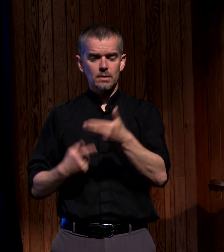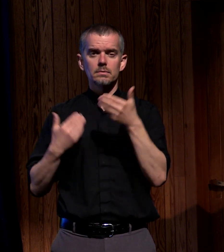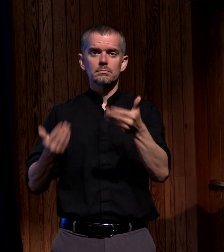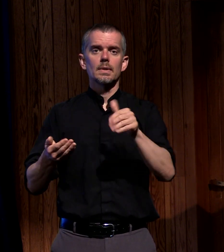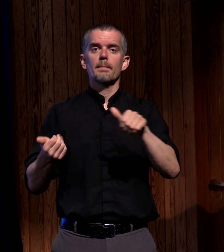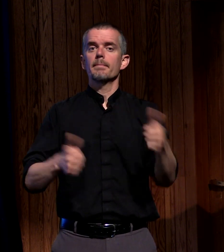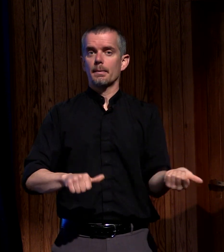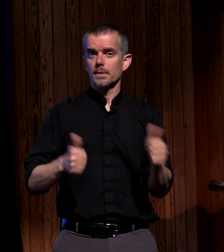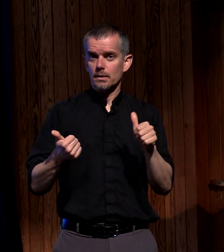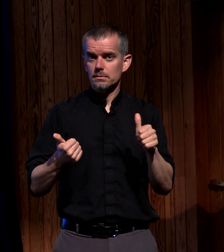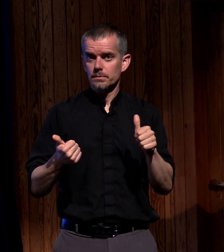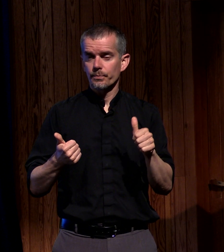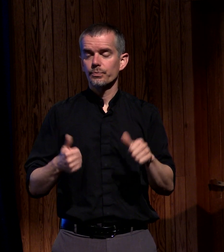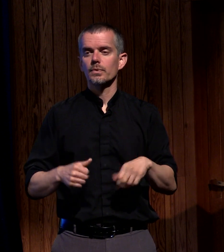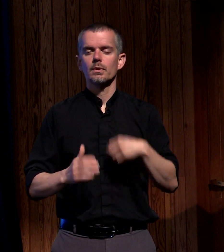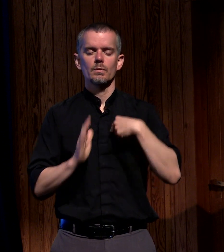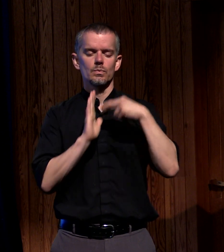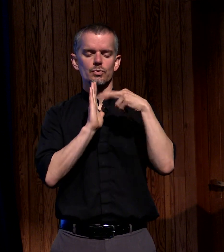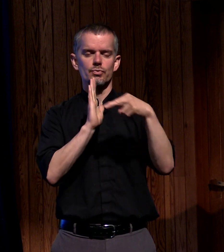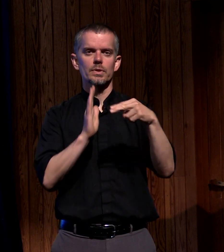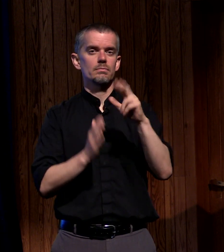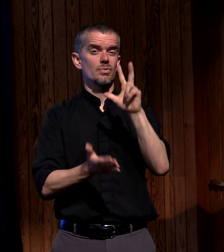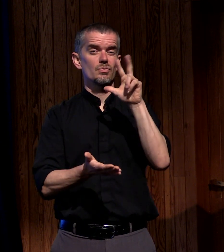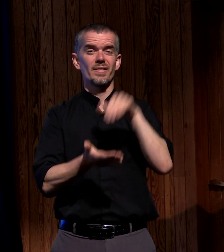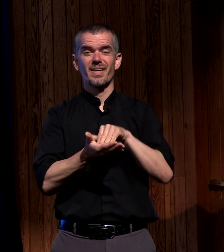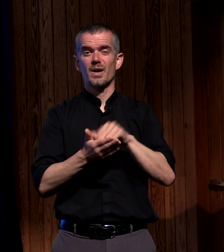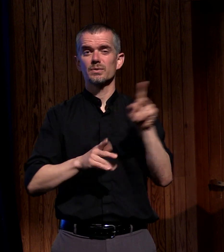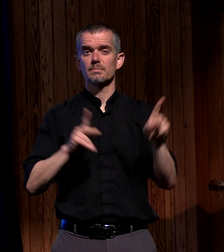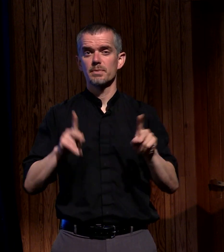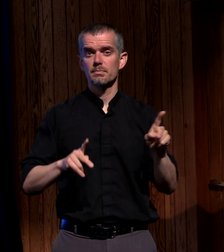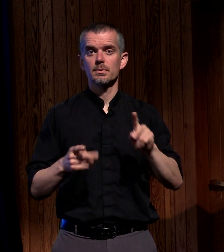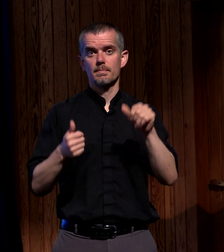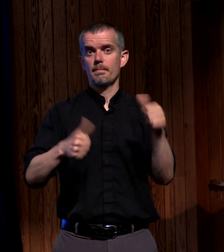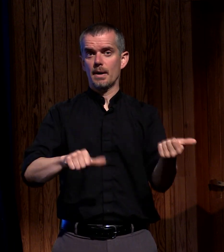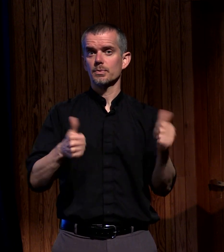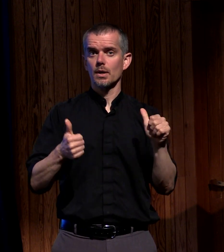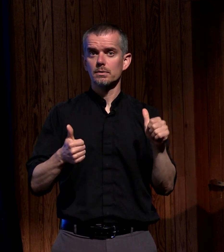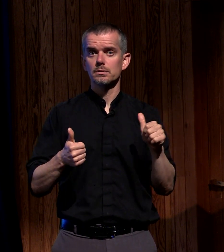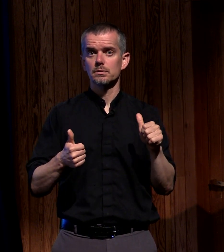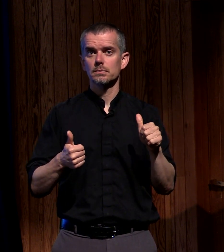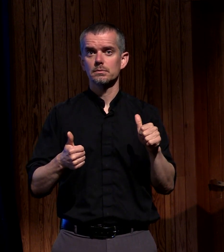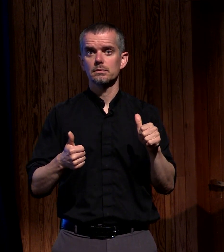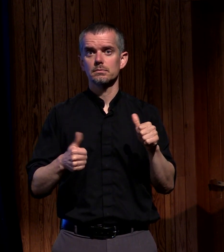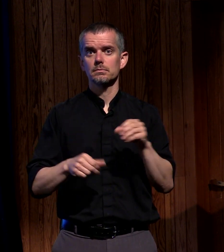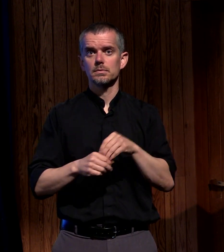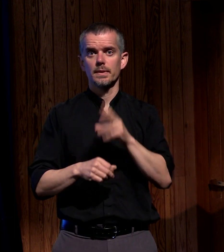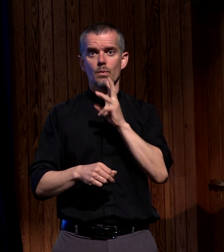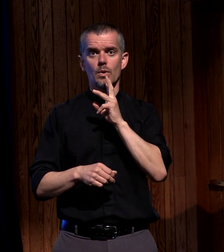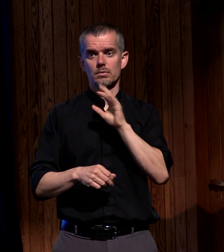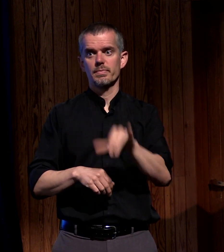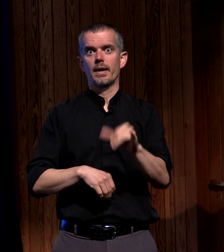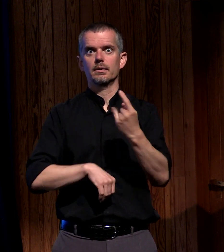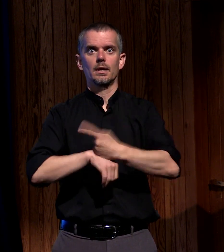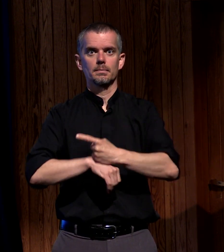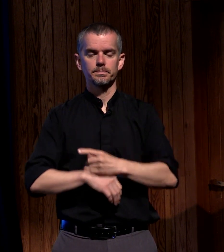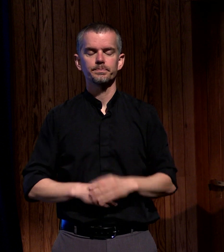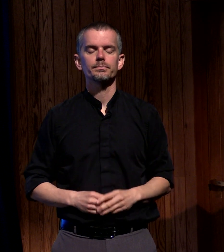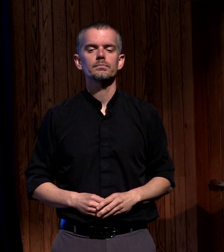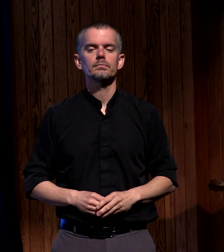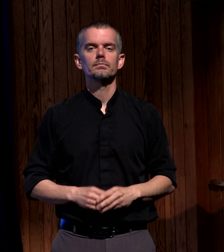and we read that 3,000 people were baptized in water on that day today we have